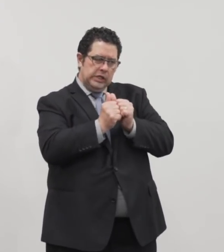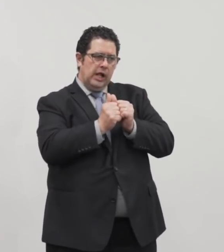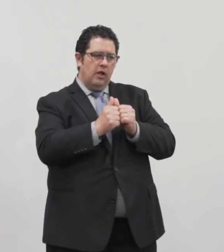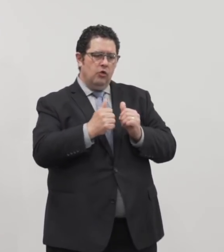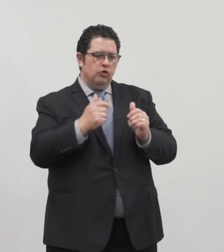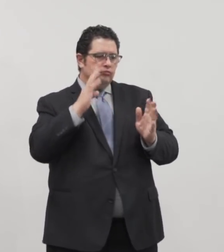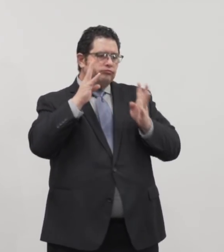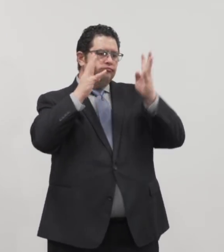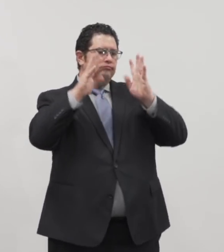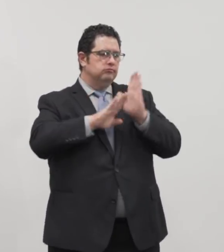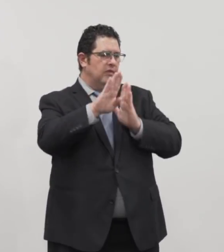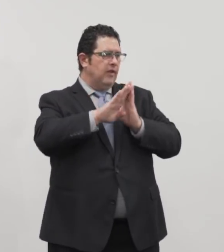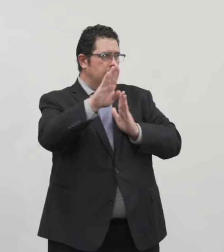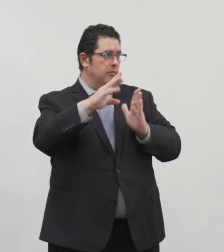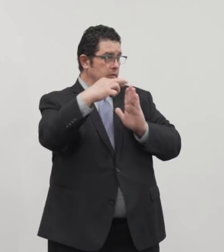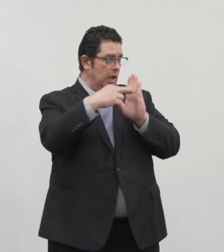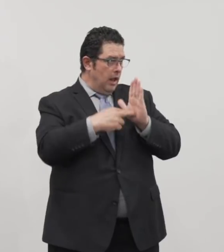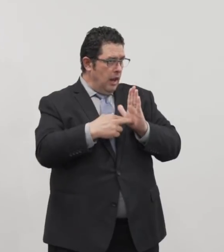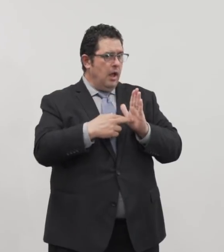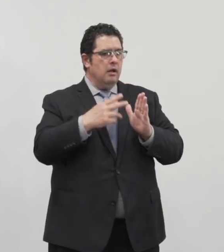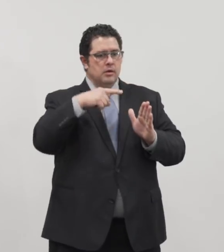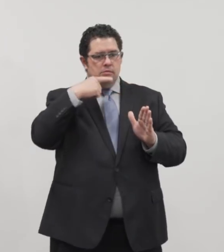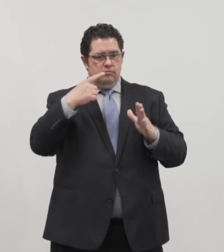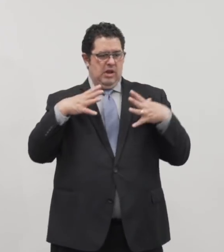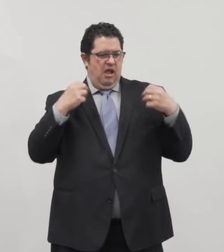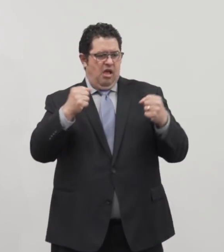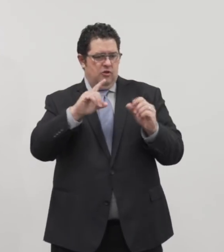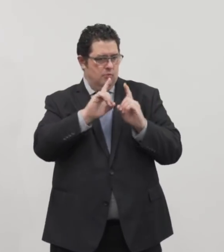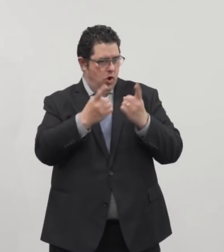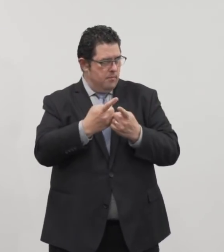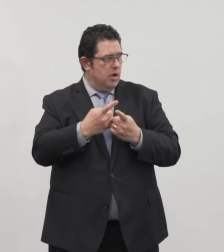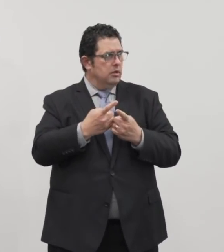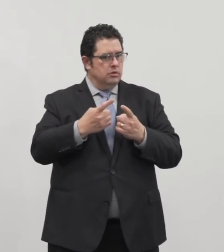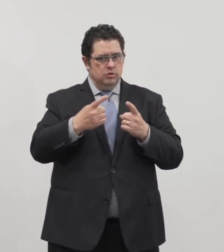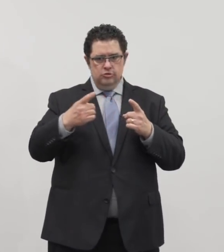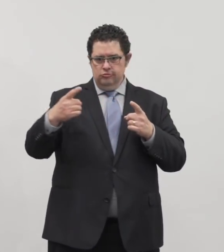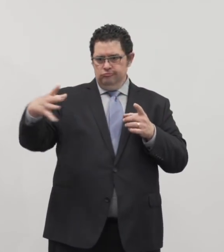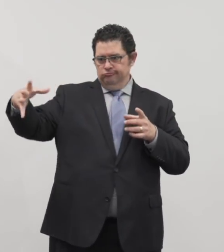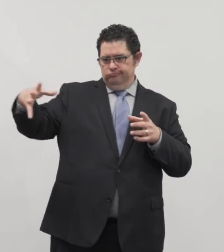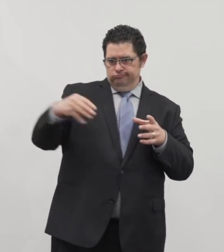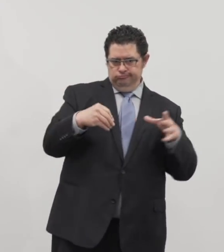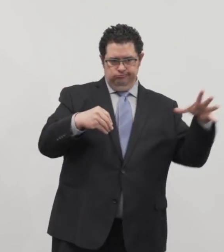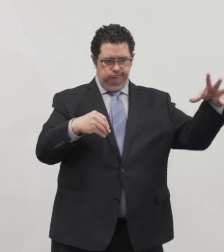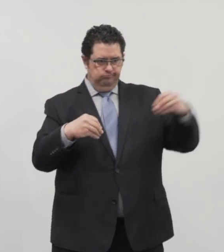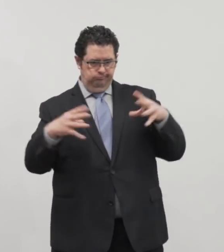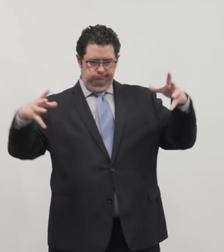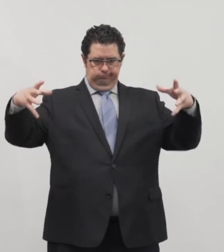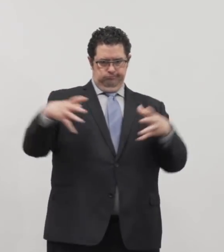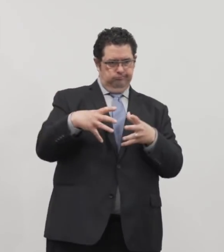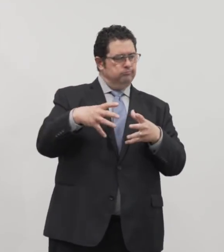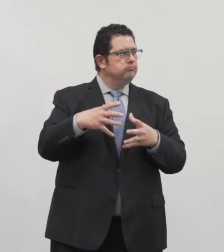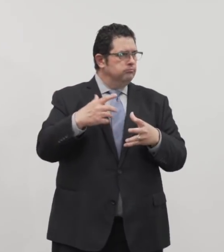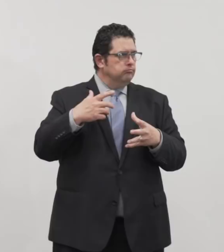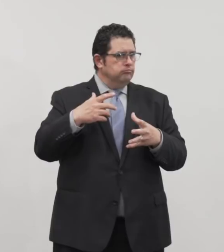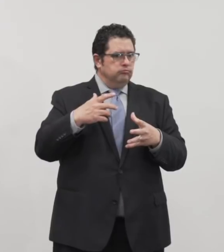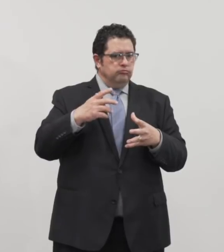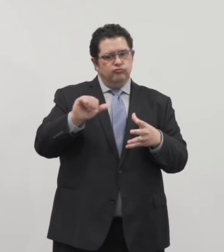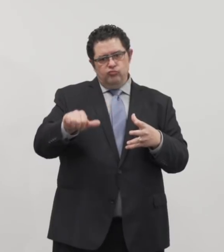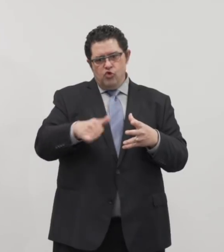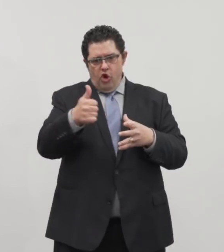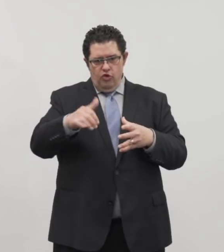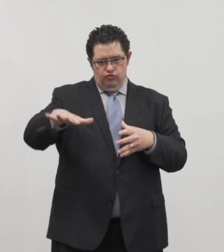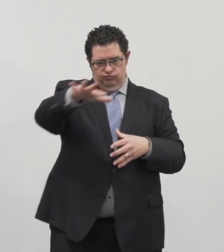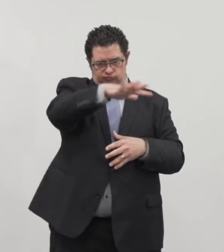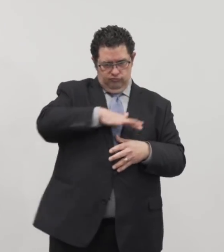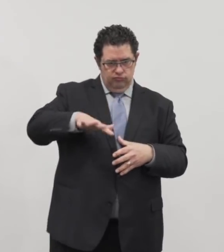guidelines. Our health departments are working closely together. We're working closely together with the health departments of the other jurisdictions